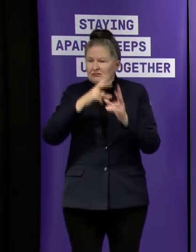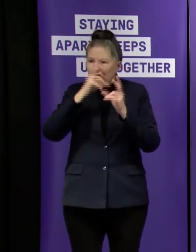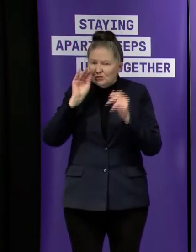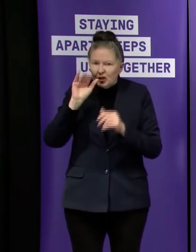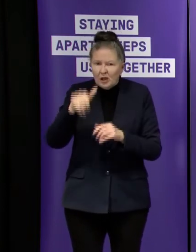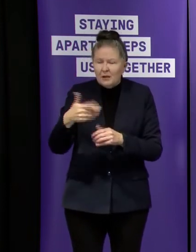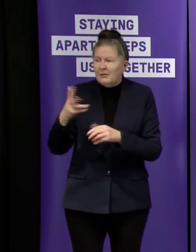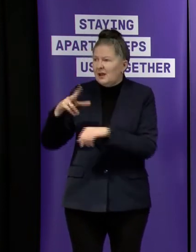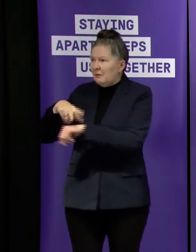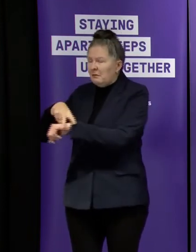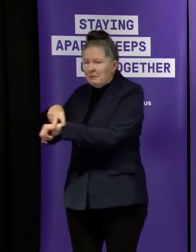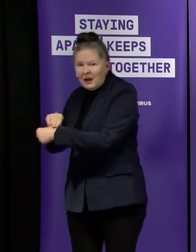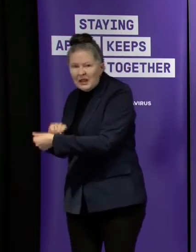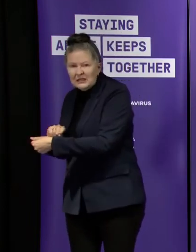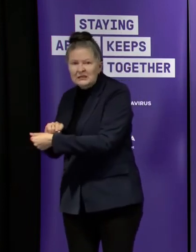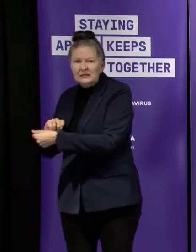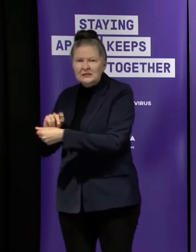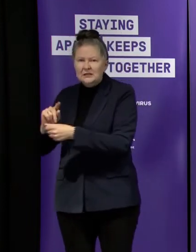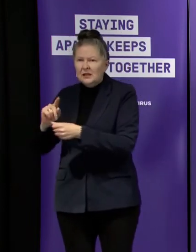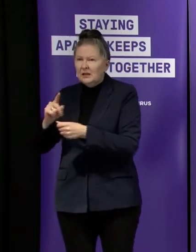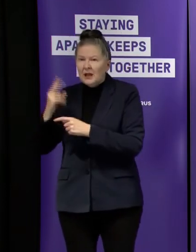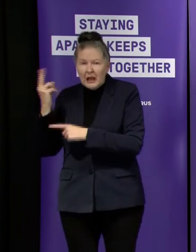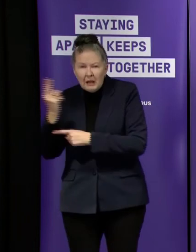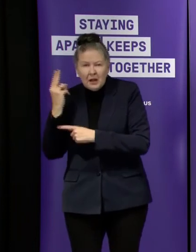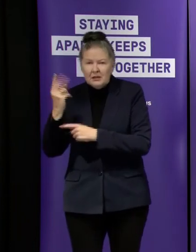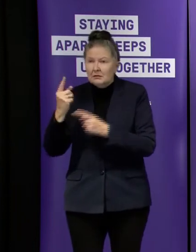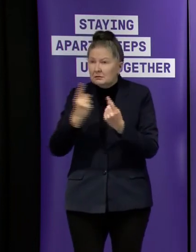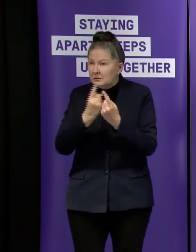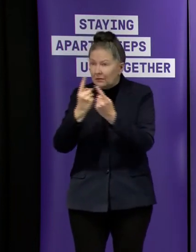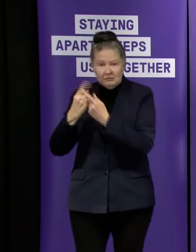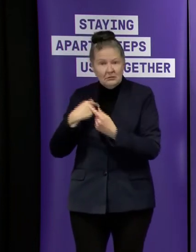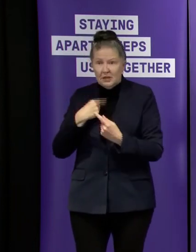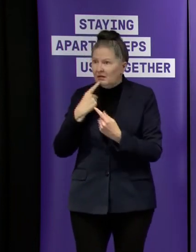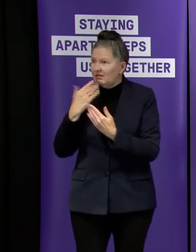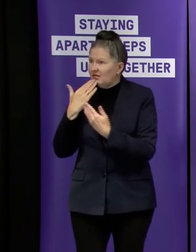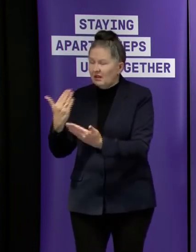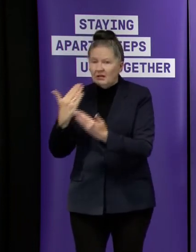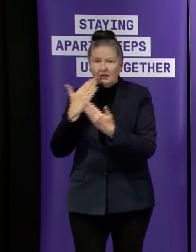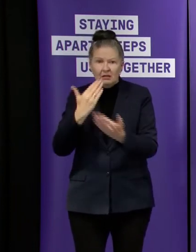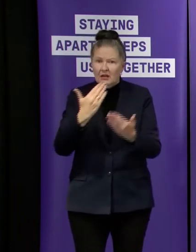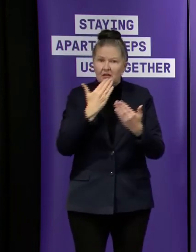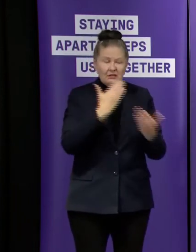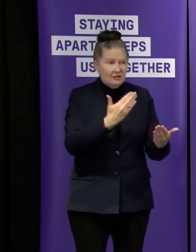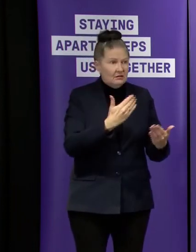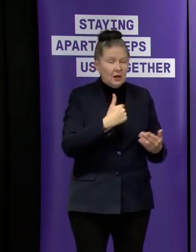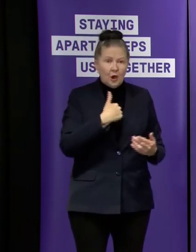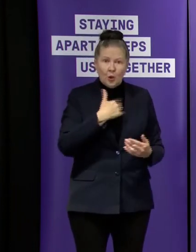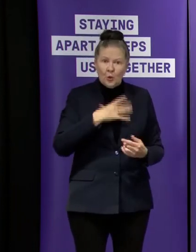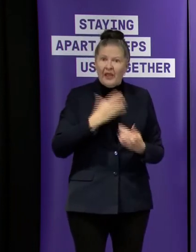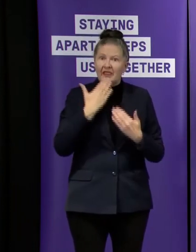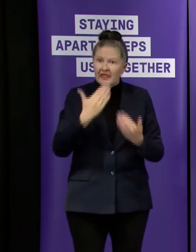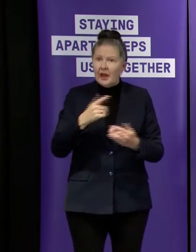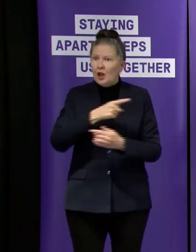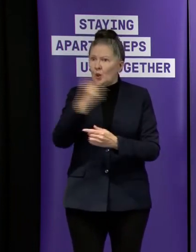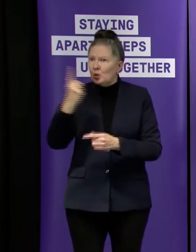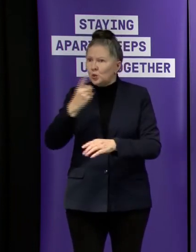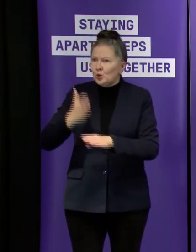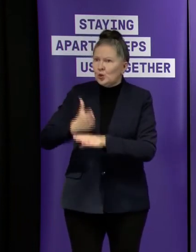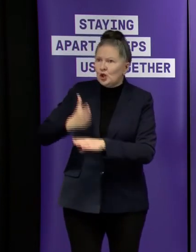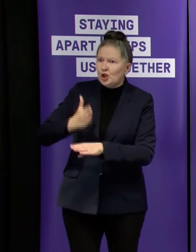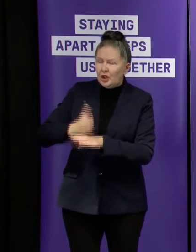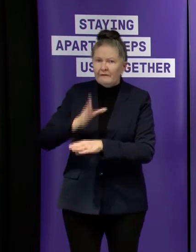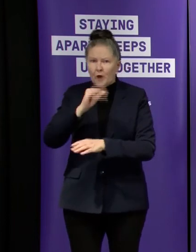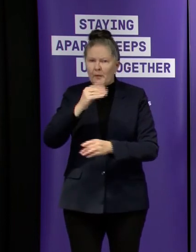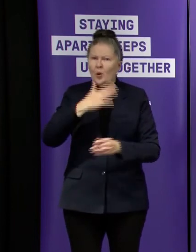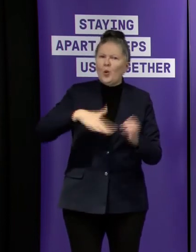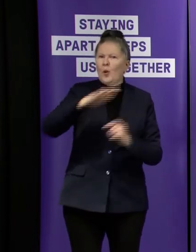police our other emergency services there on their behalf i say thank you as well and indeed on behalf of all victorians uh the work they're